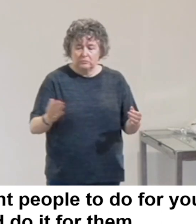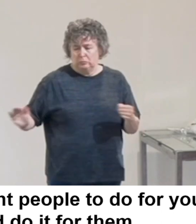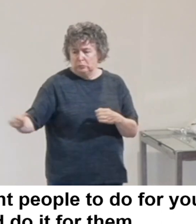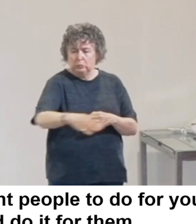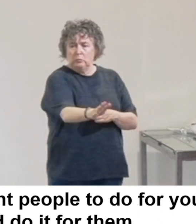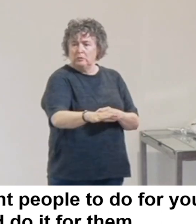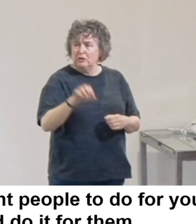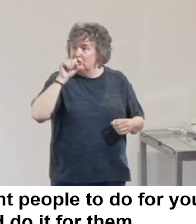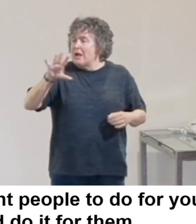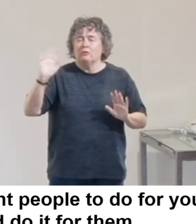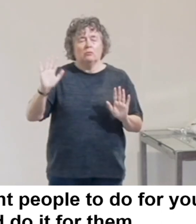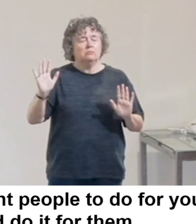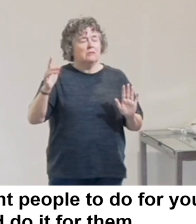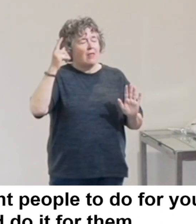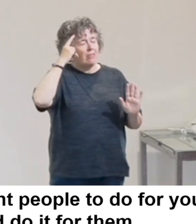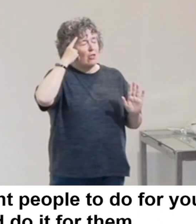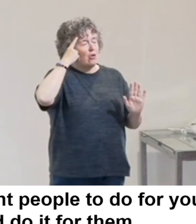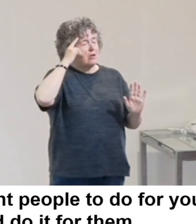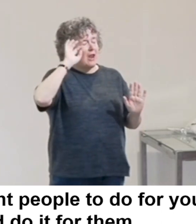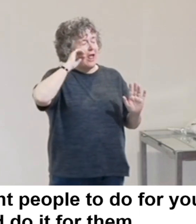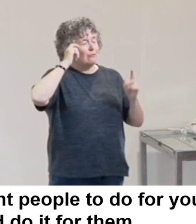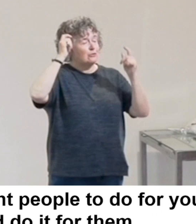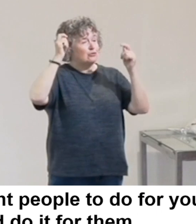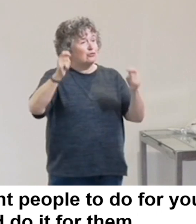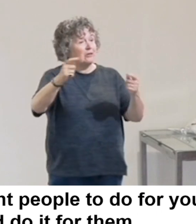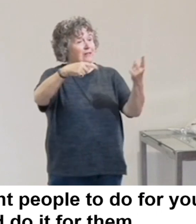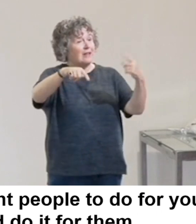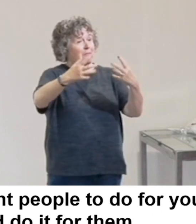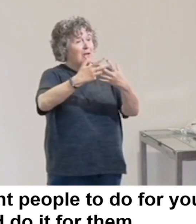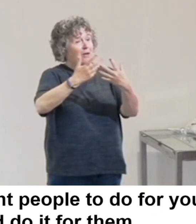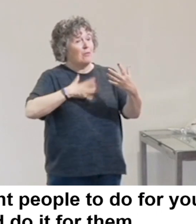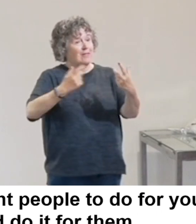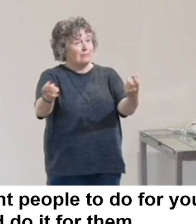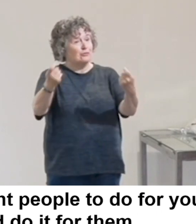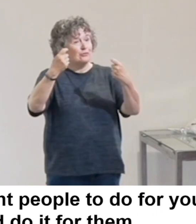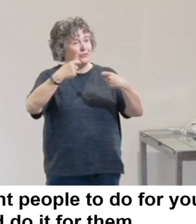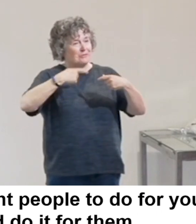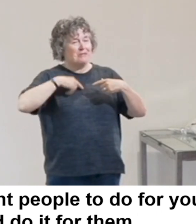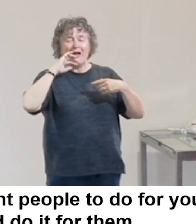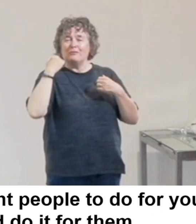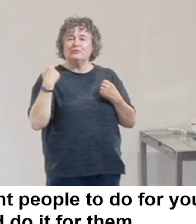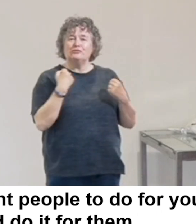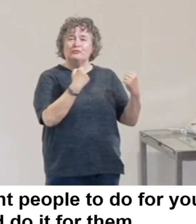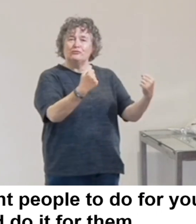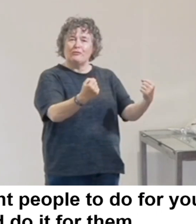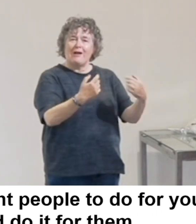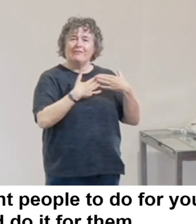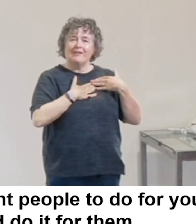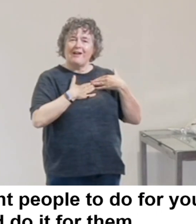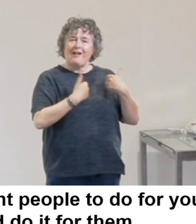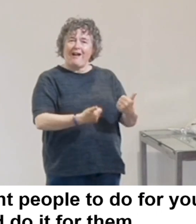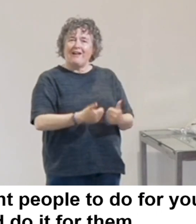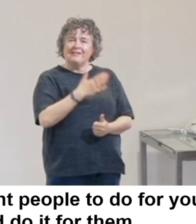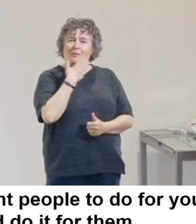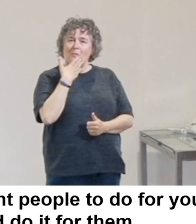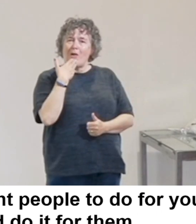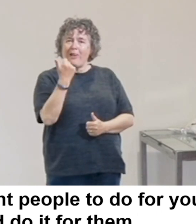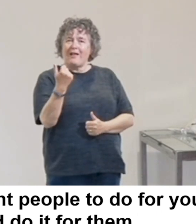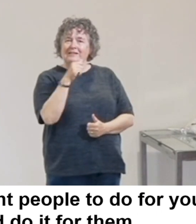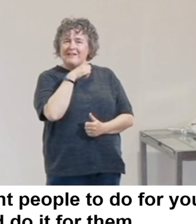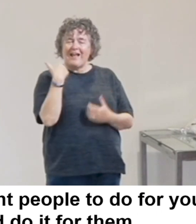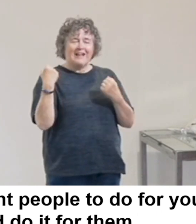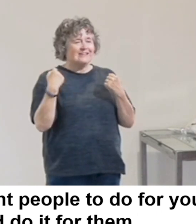because I figured I'd do these kind of things. I wouldn't want them to do that to me. And so